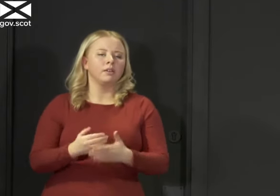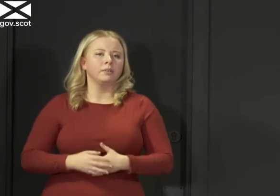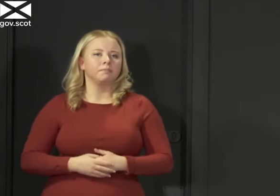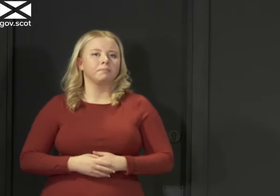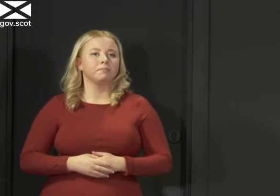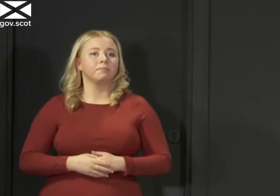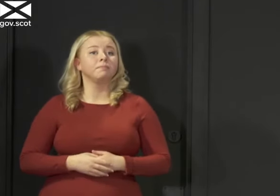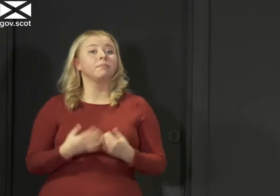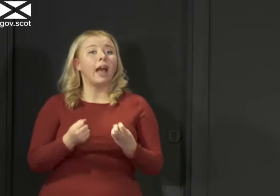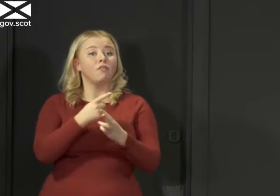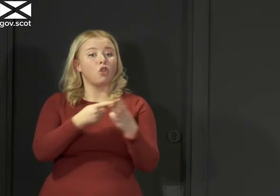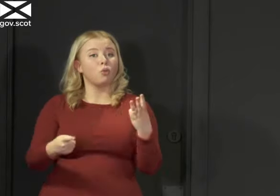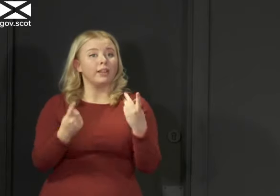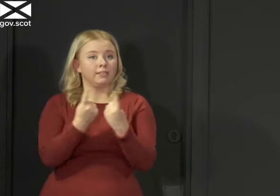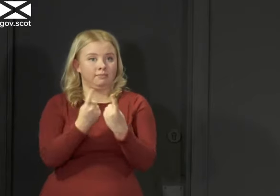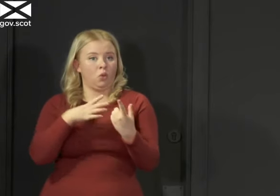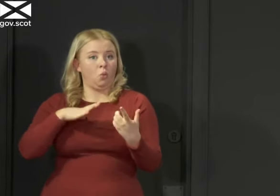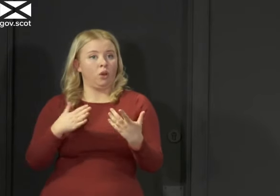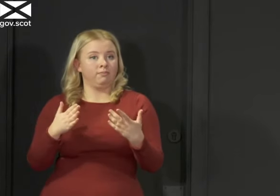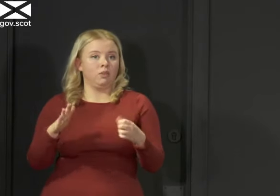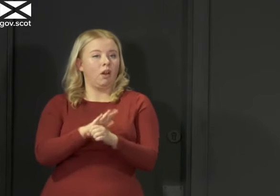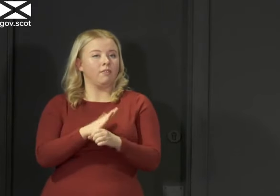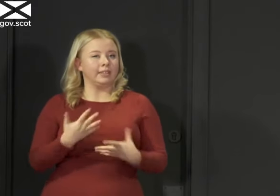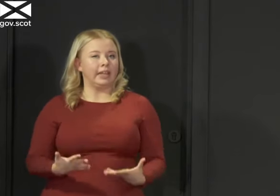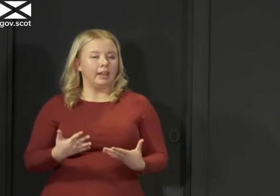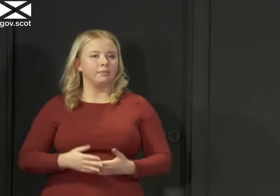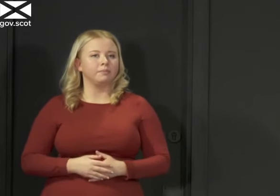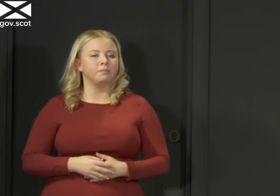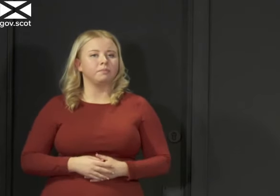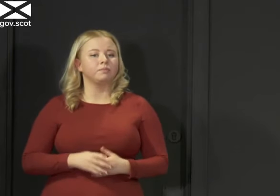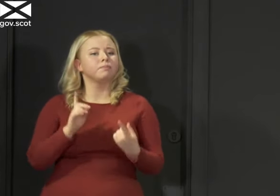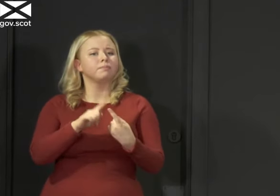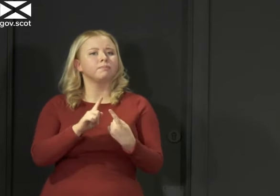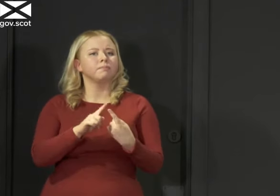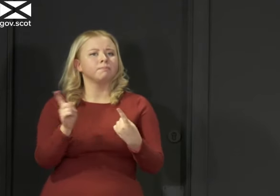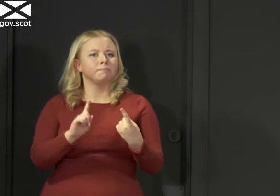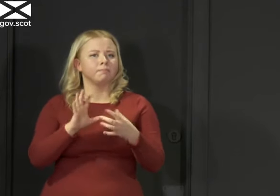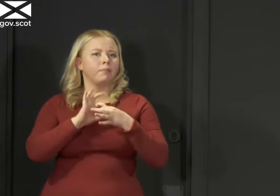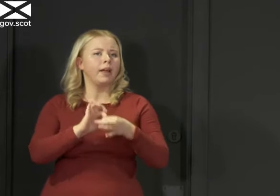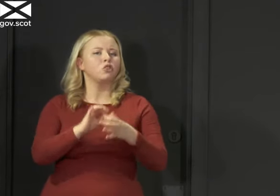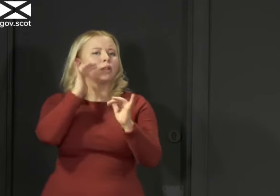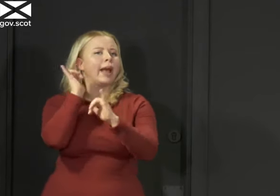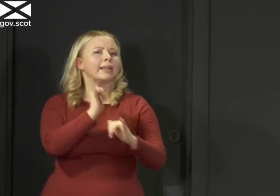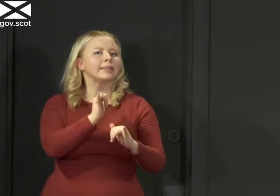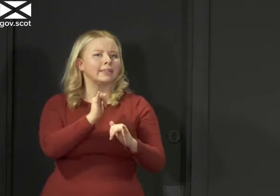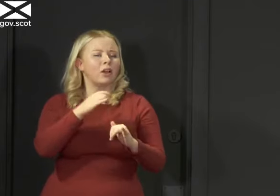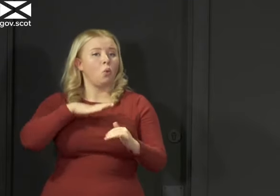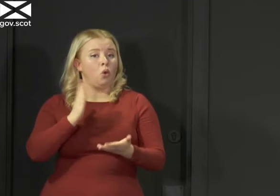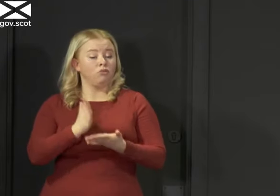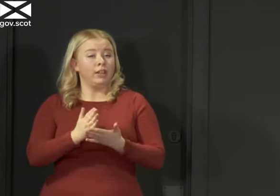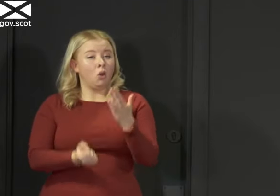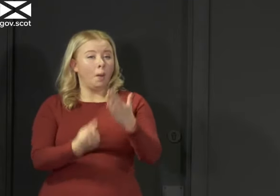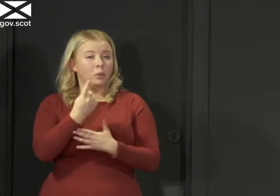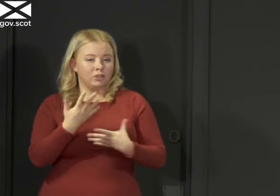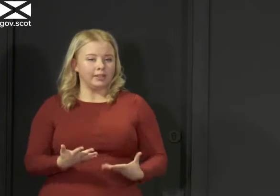I have three things I want to briefly update on today. The first is on testing. And I want to take the opportunity today